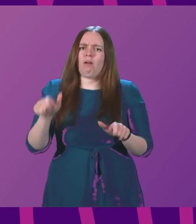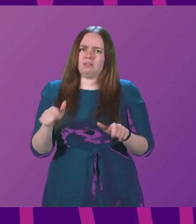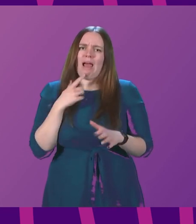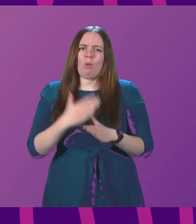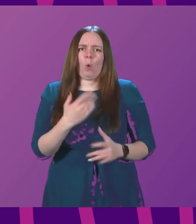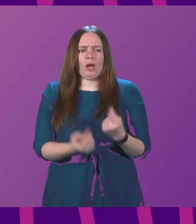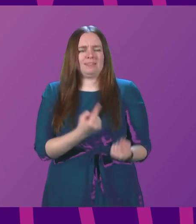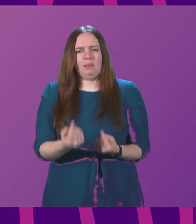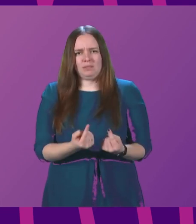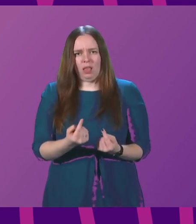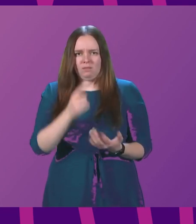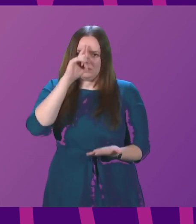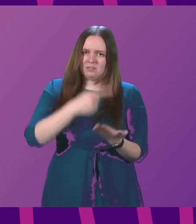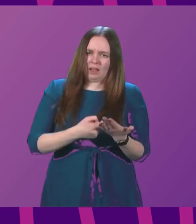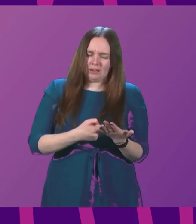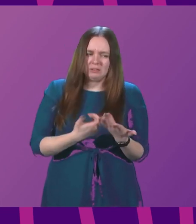themselves?